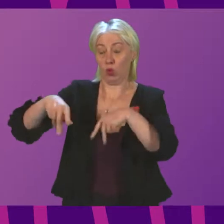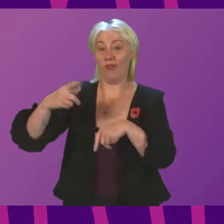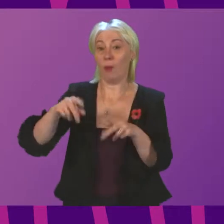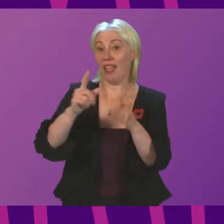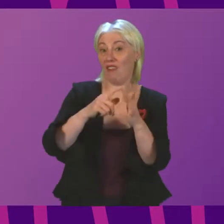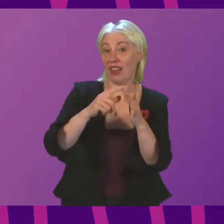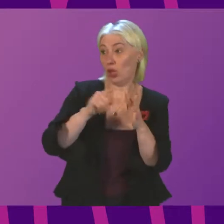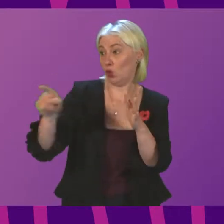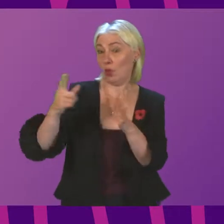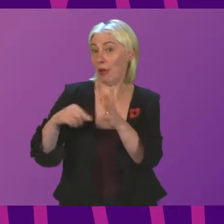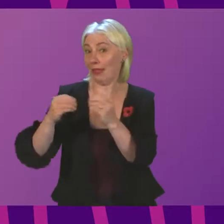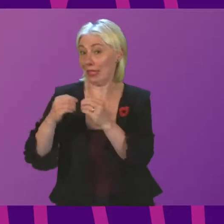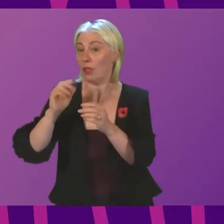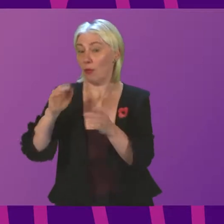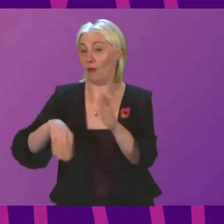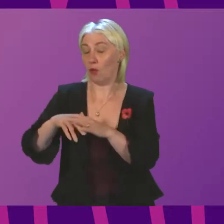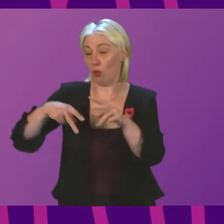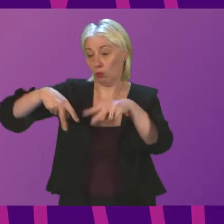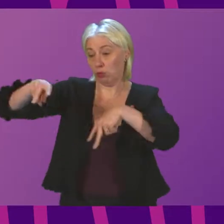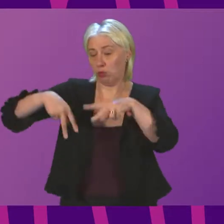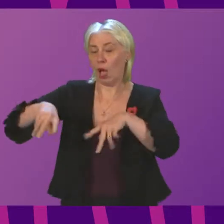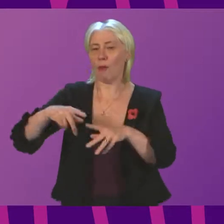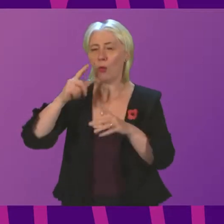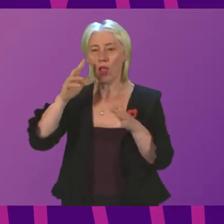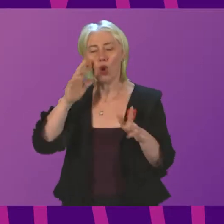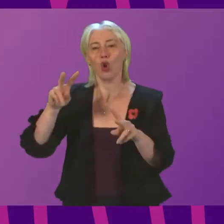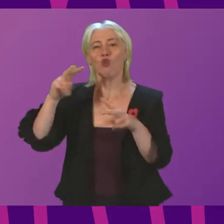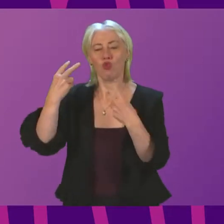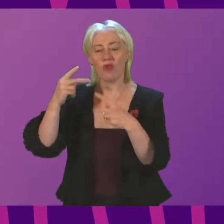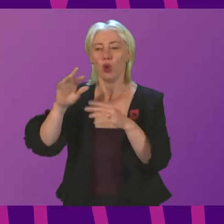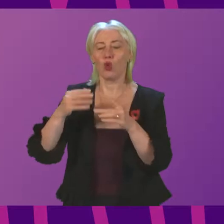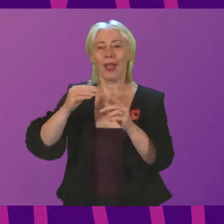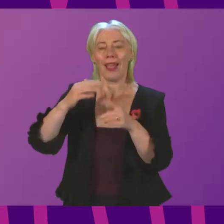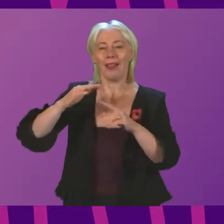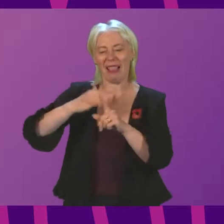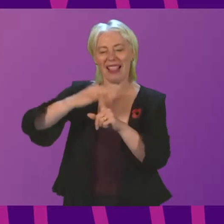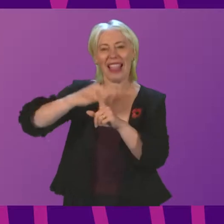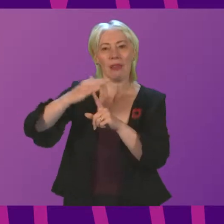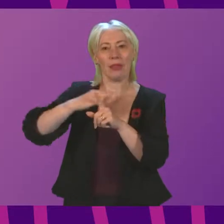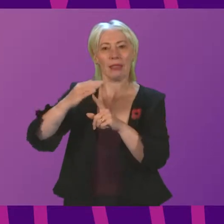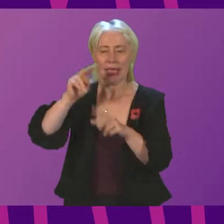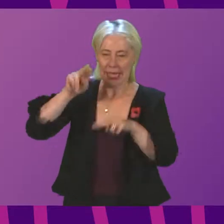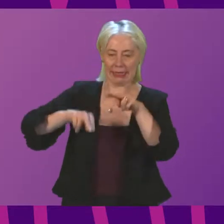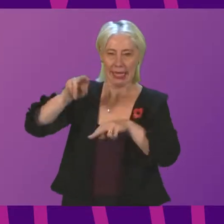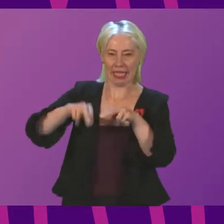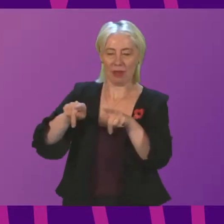we agreed to conduct a transparent evidence-based review to include a climate compatibility assessment to assess direct and indirect impacts on the